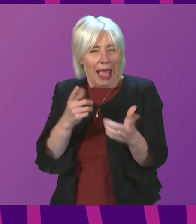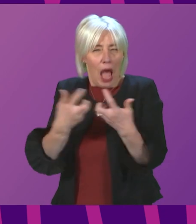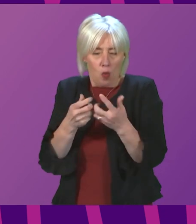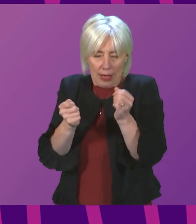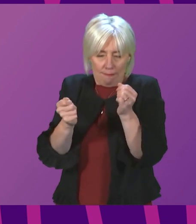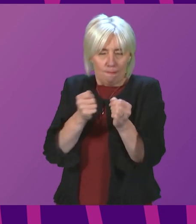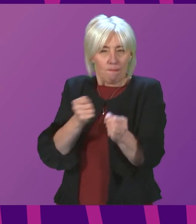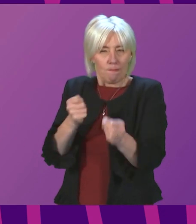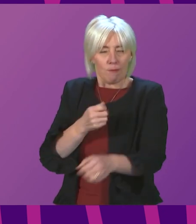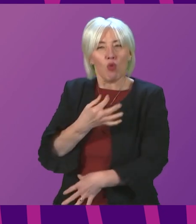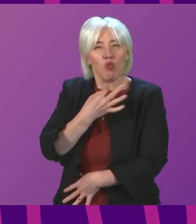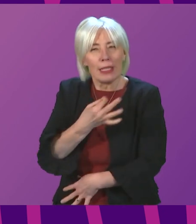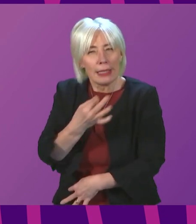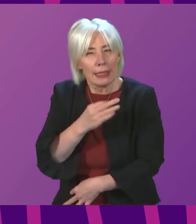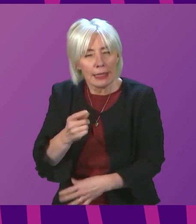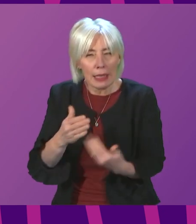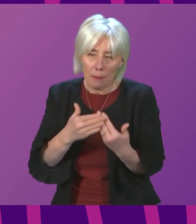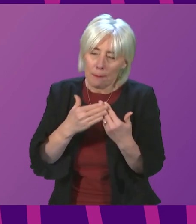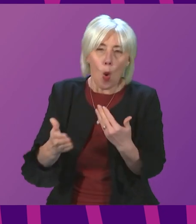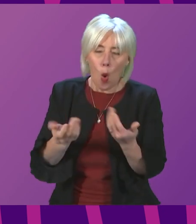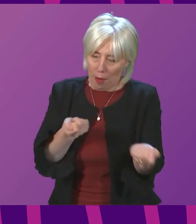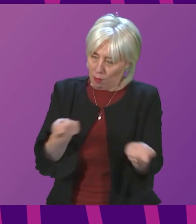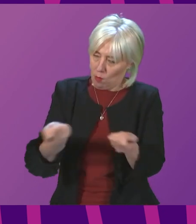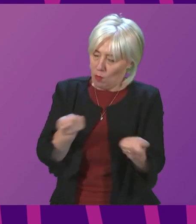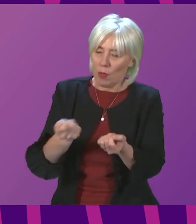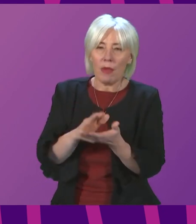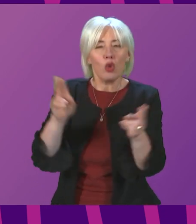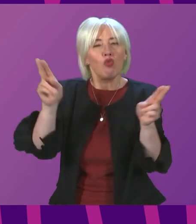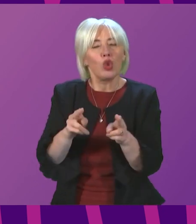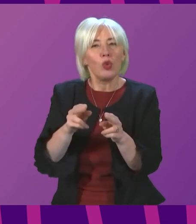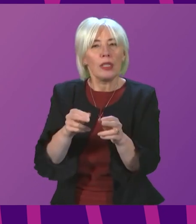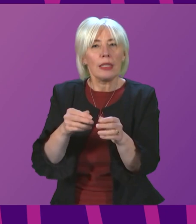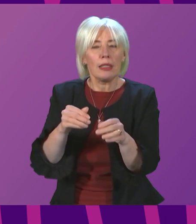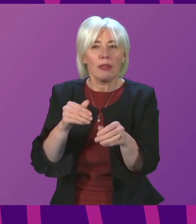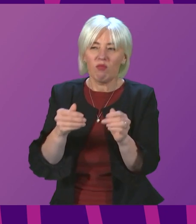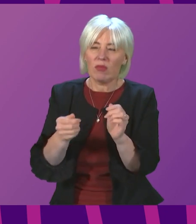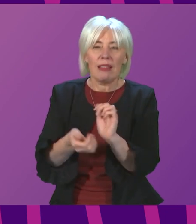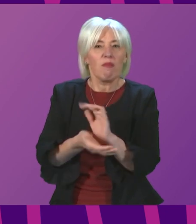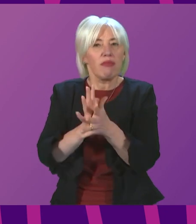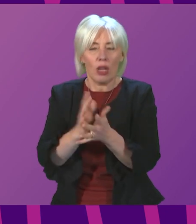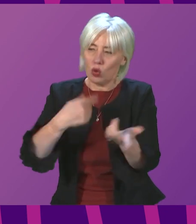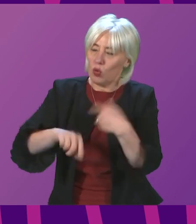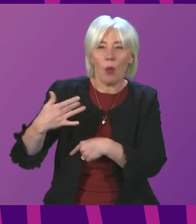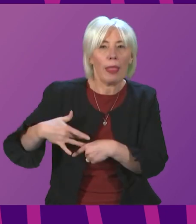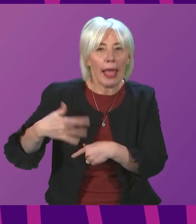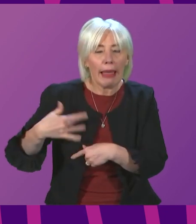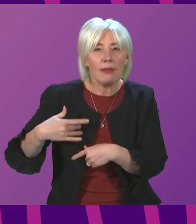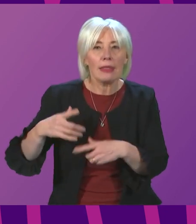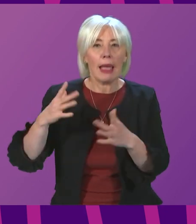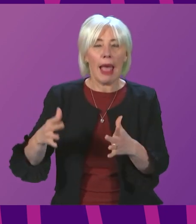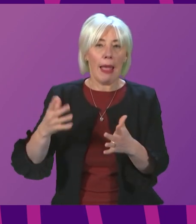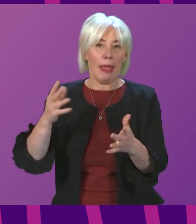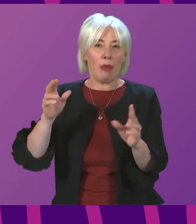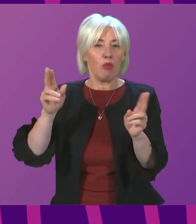can make to manage those risks in a way that is much less disruptive to our lives and, of course, much less of a daily presence in our minds.